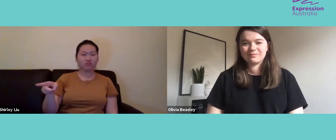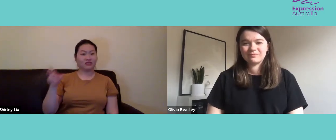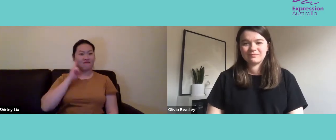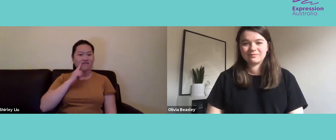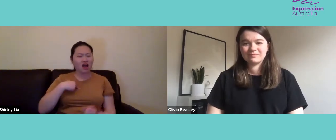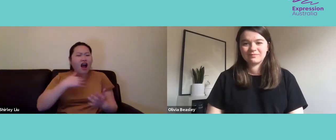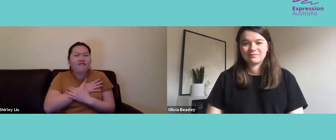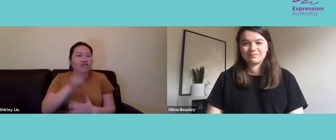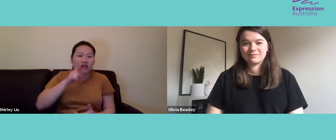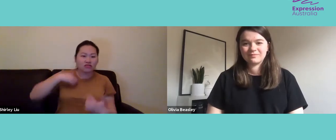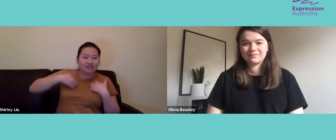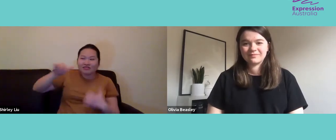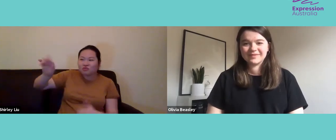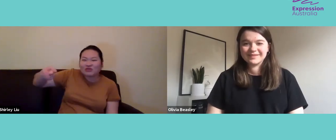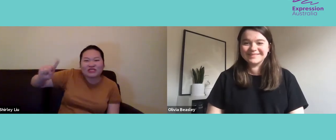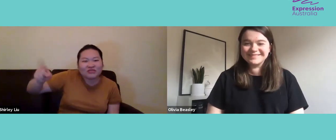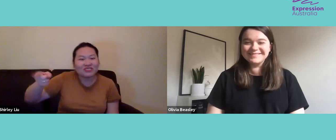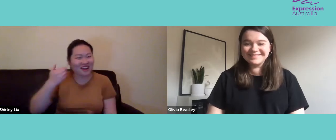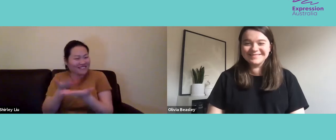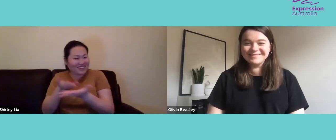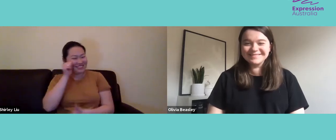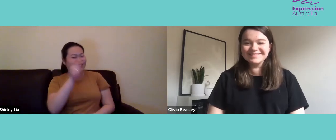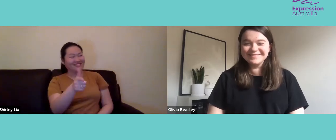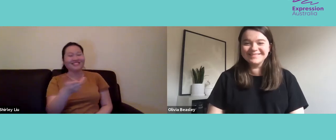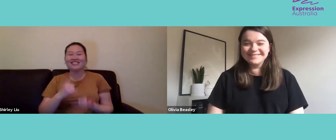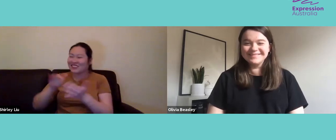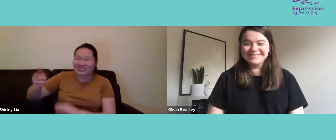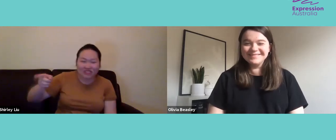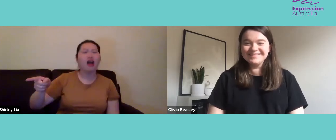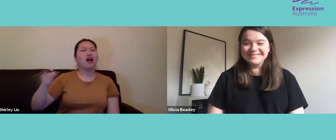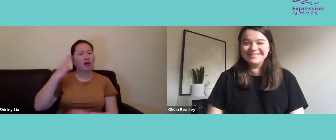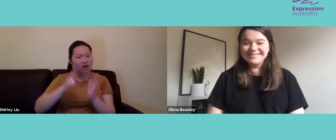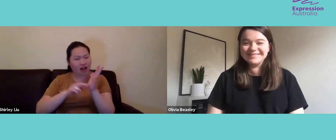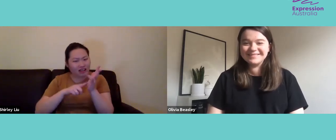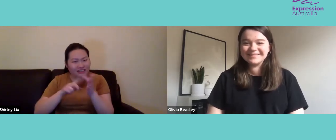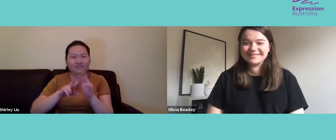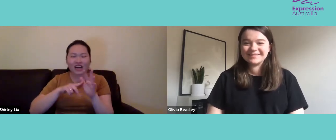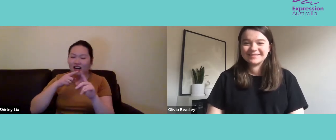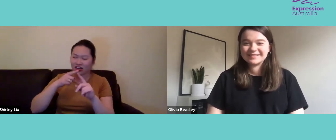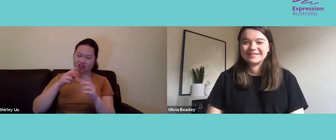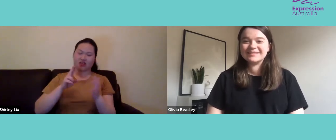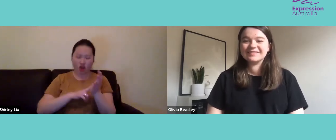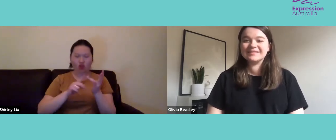next to me, and I saw that she was signing, and I was quite excited to see what she was communicating. Nora